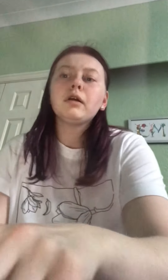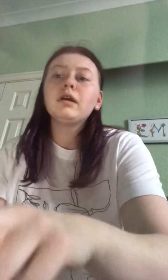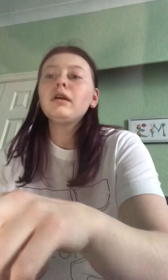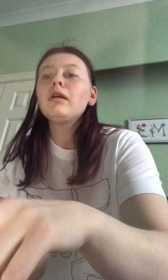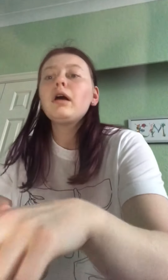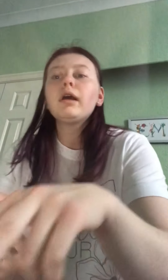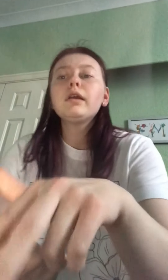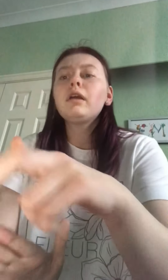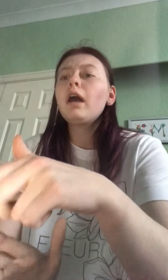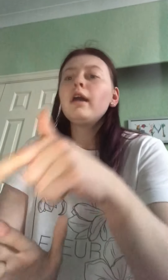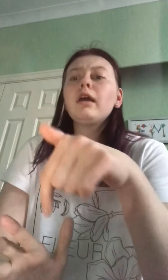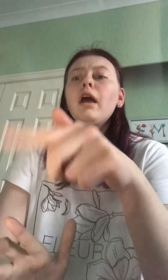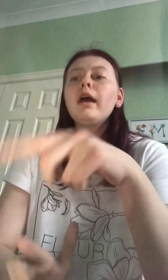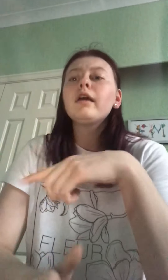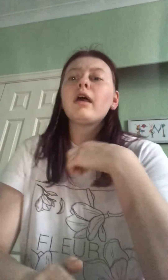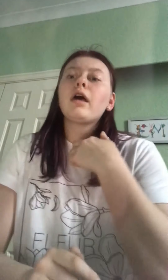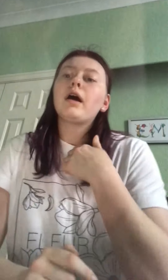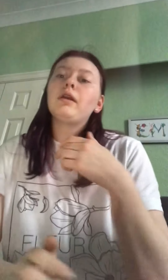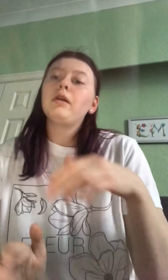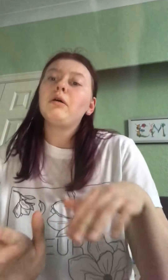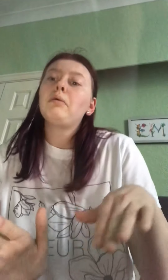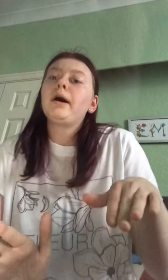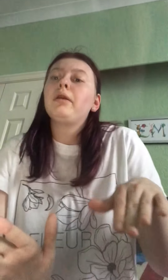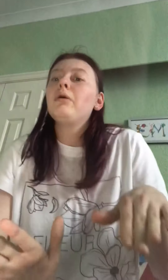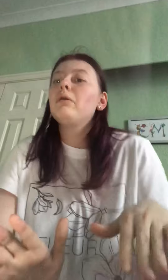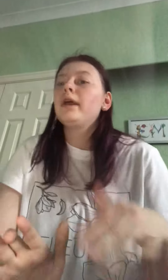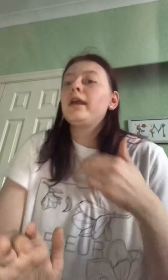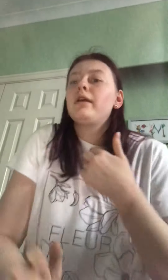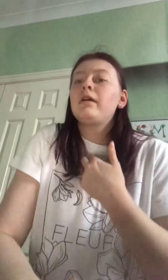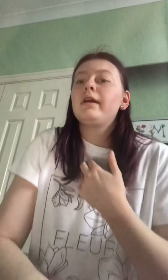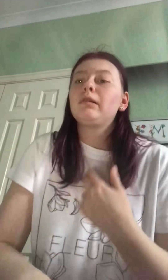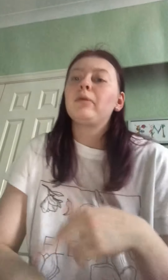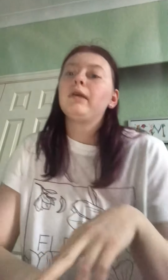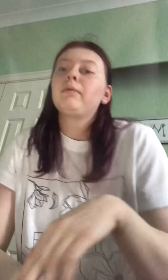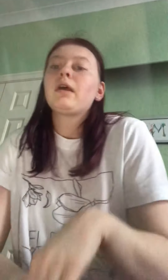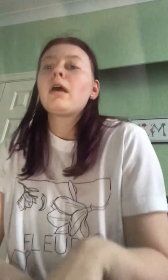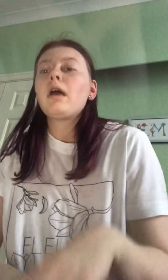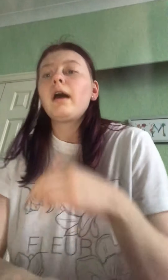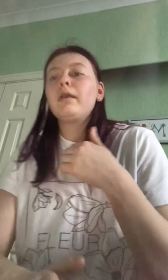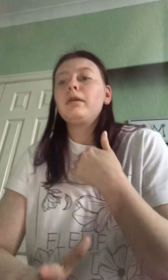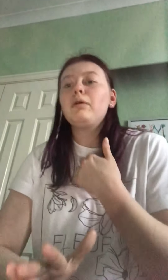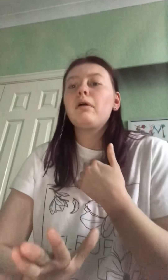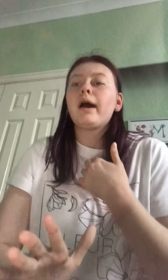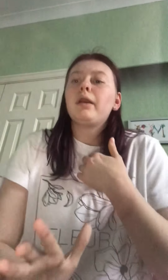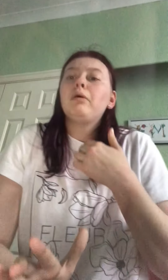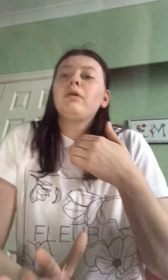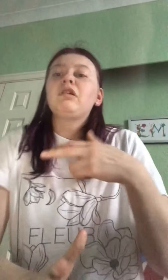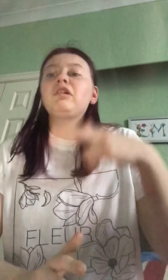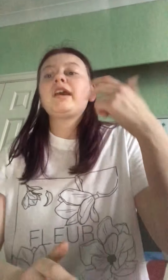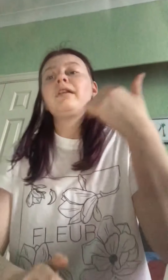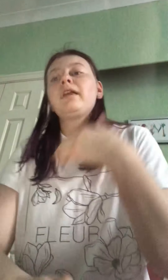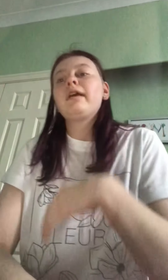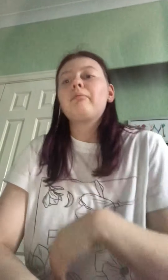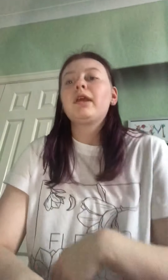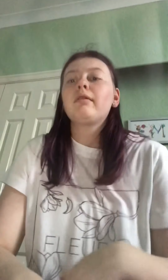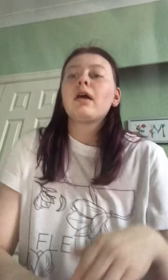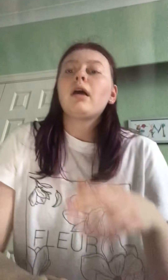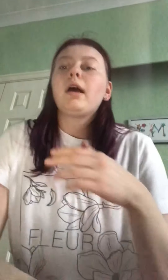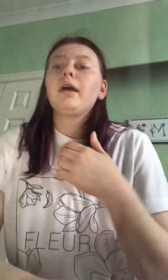am such an know, I know that he hates me, I know, I know that he hates me, I